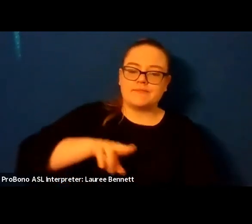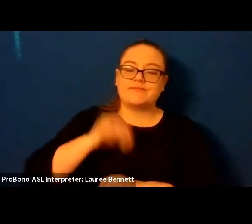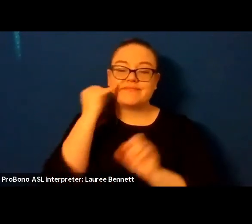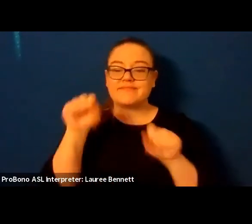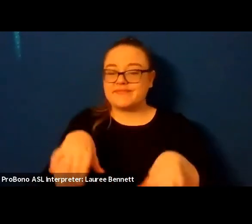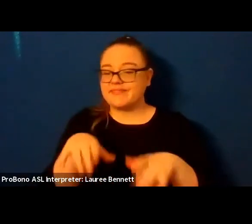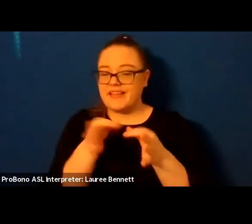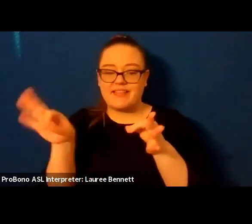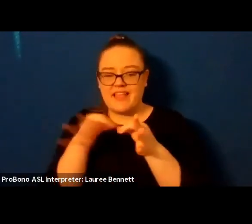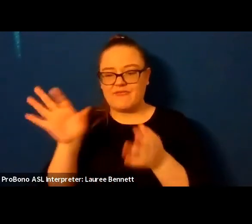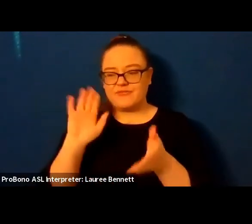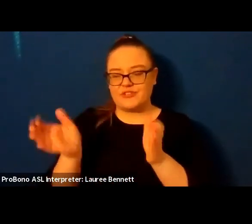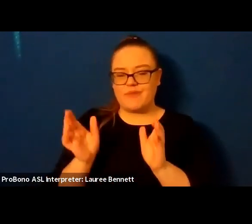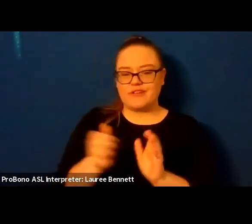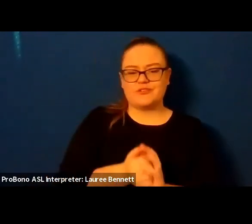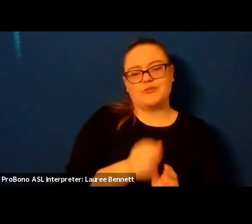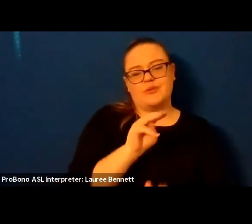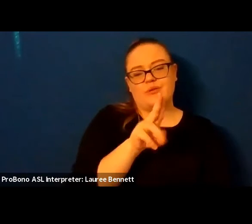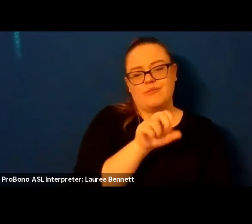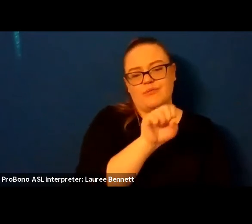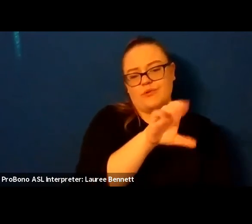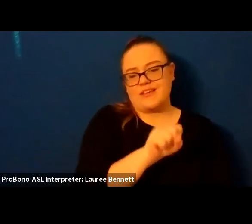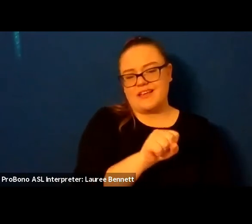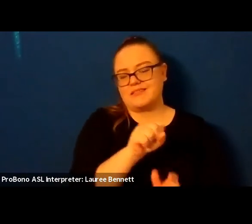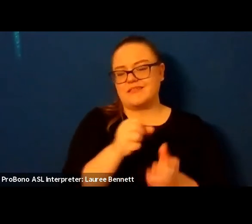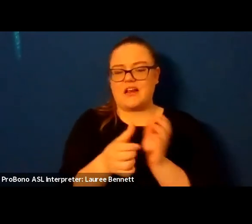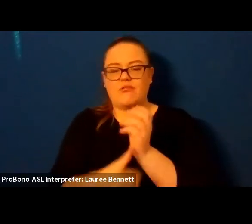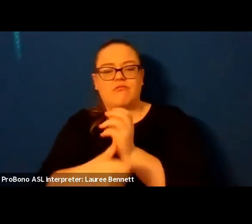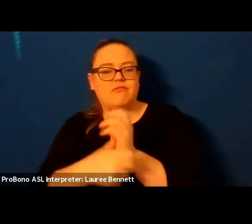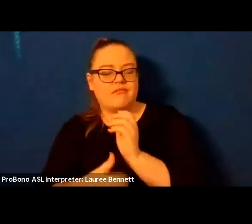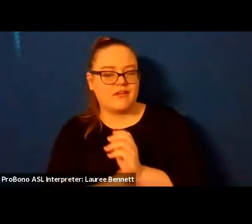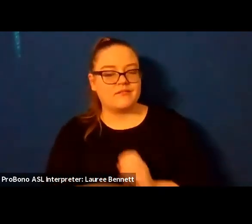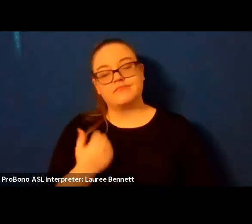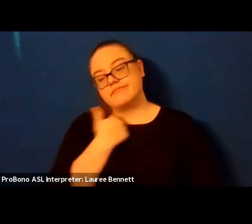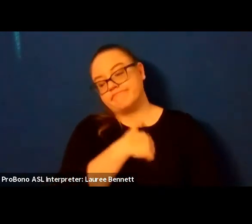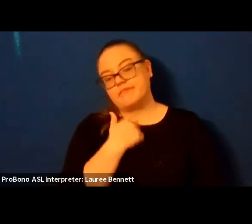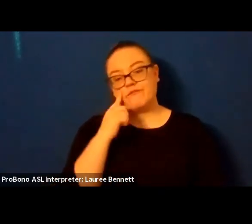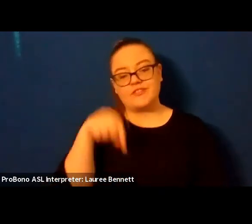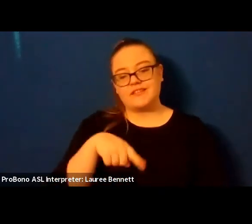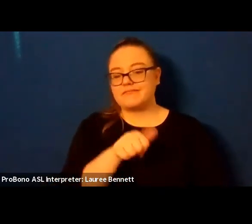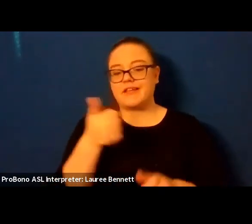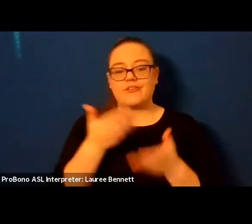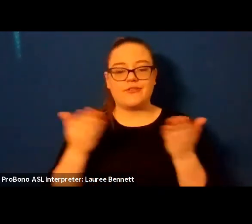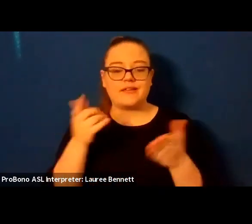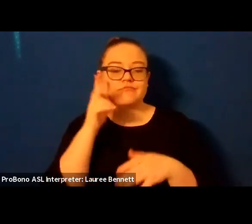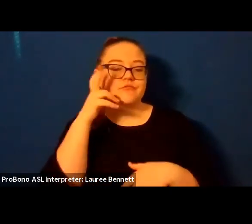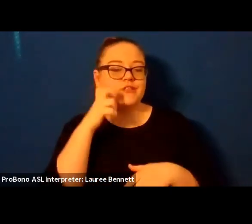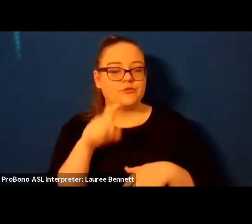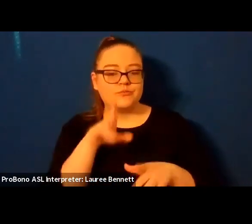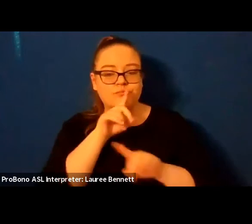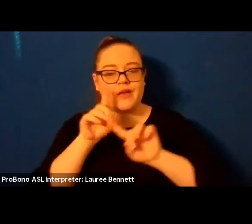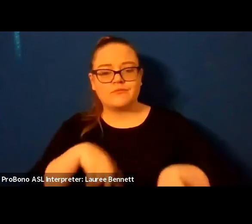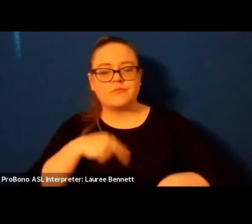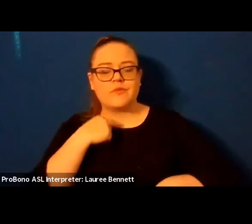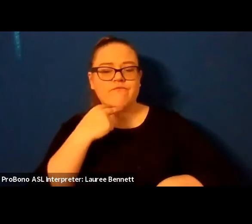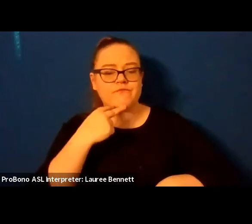mucus and loose stools i would apologize for this and some other things just to hear you answer in a voice not unlike